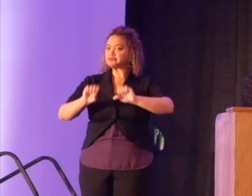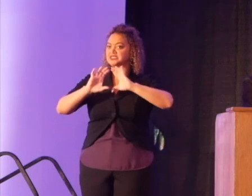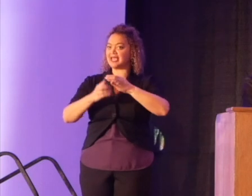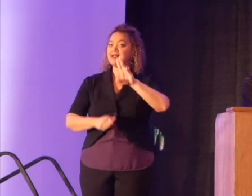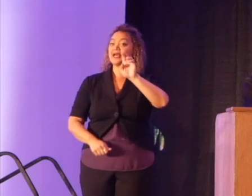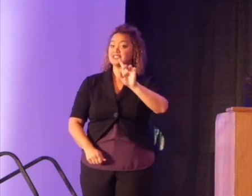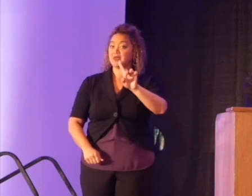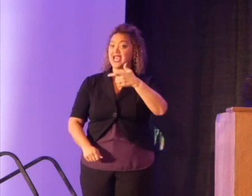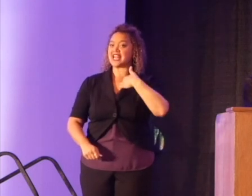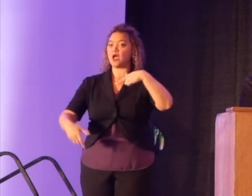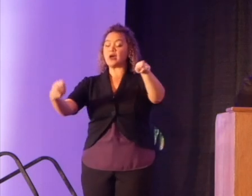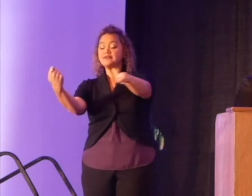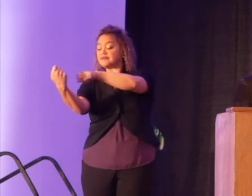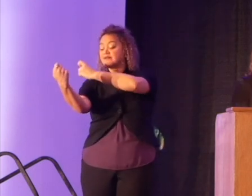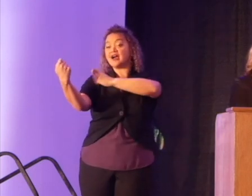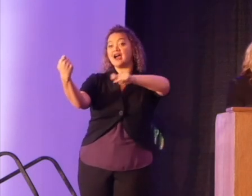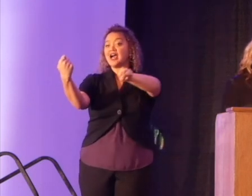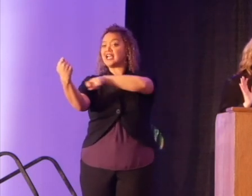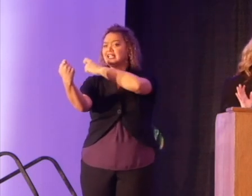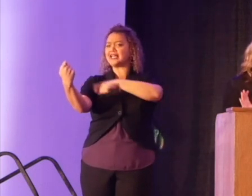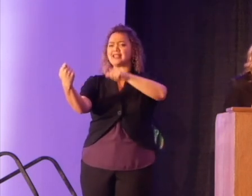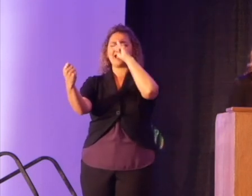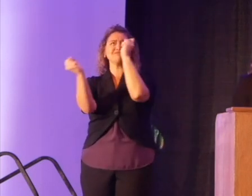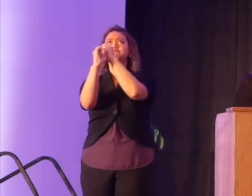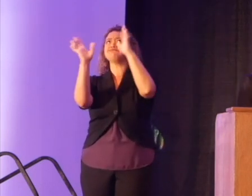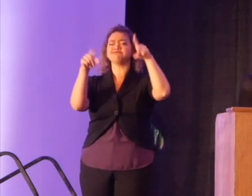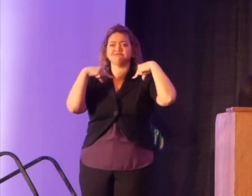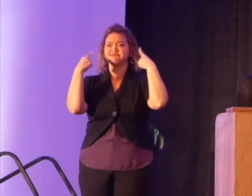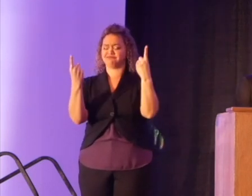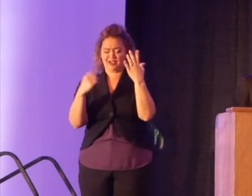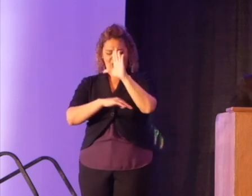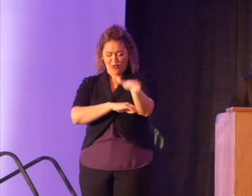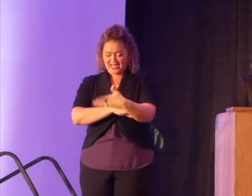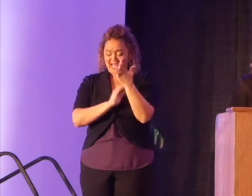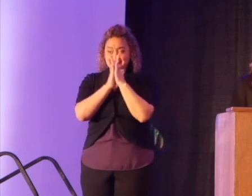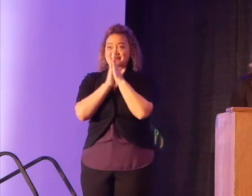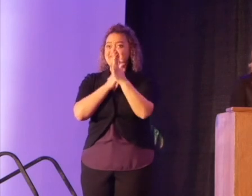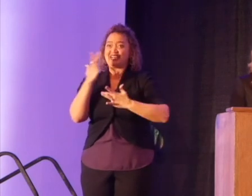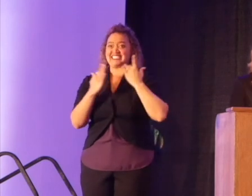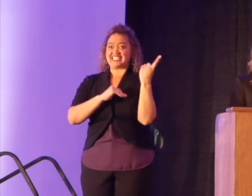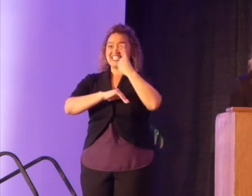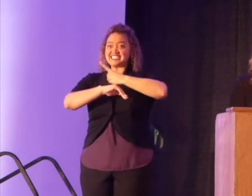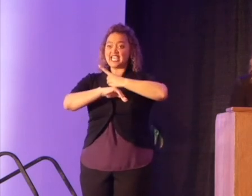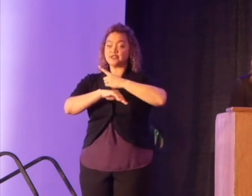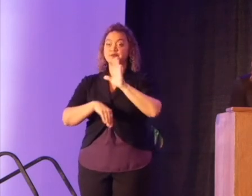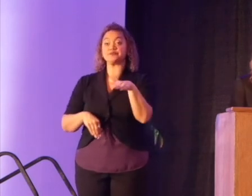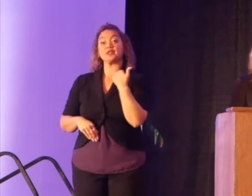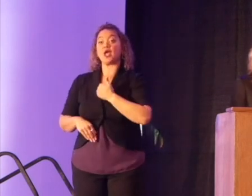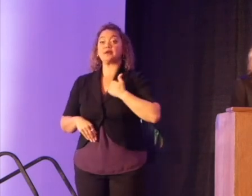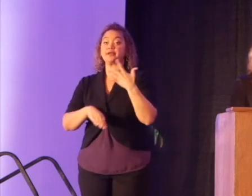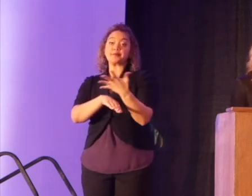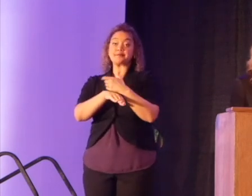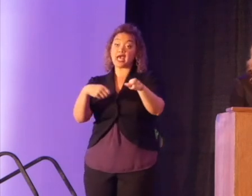play the violin please, I said. I had dreamt about it all night. I couldn't wait for this day. I'm sorry, we are